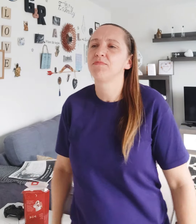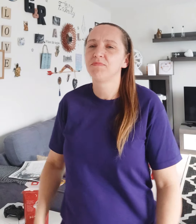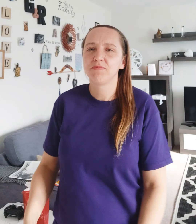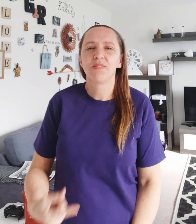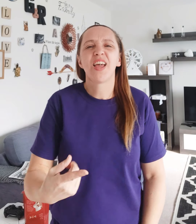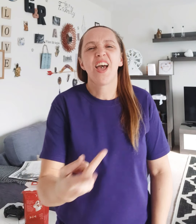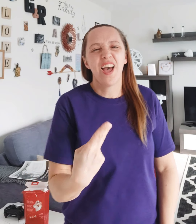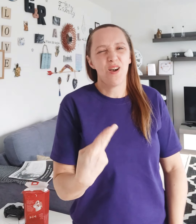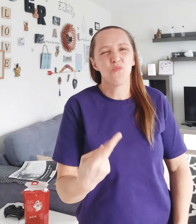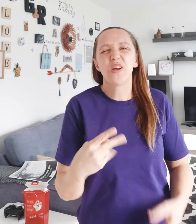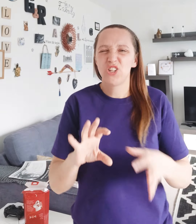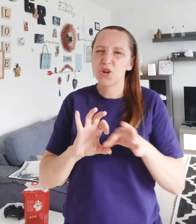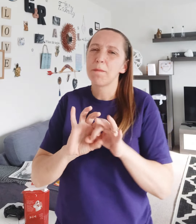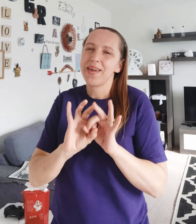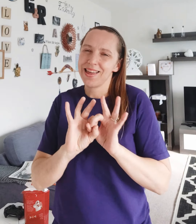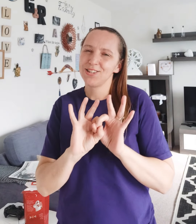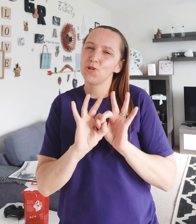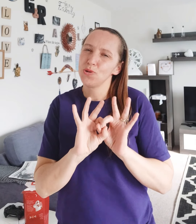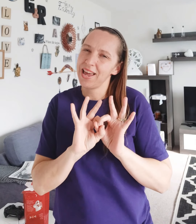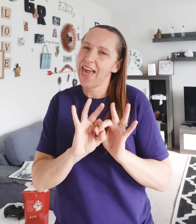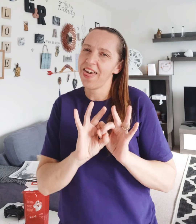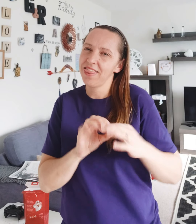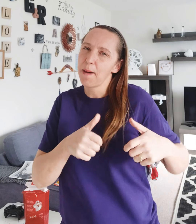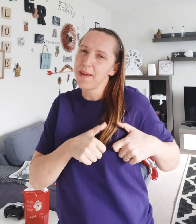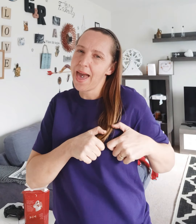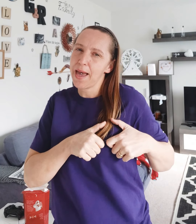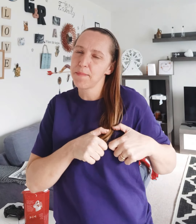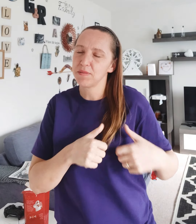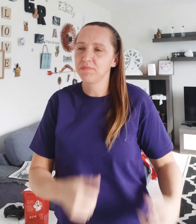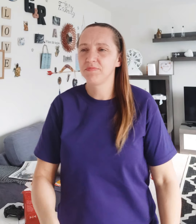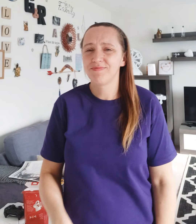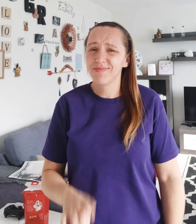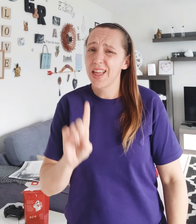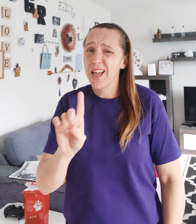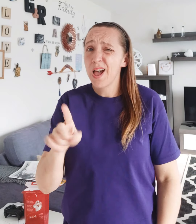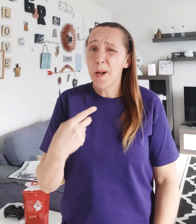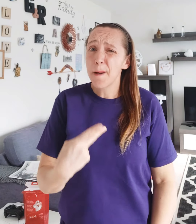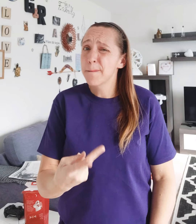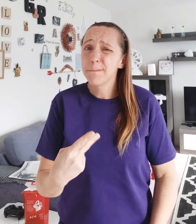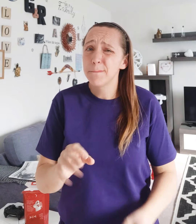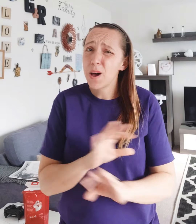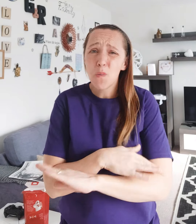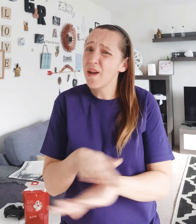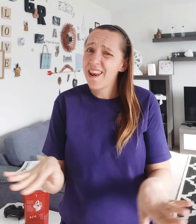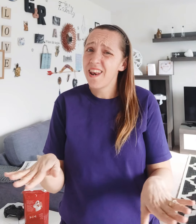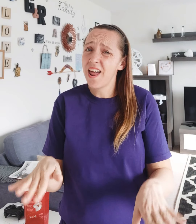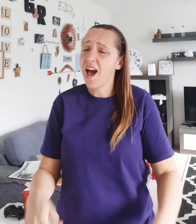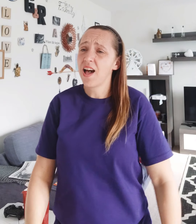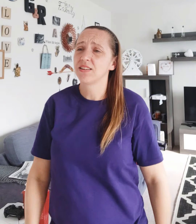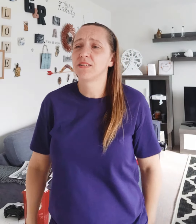and we should be together back, but we're not.